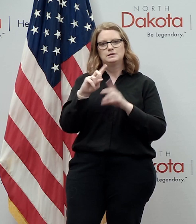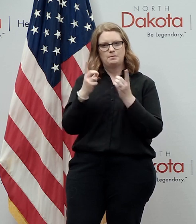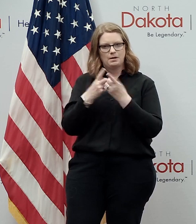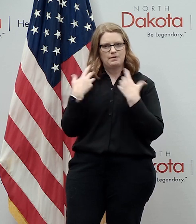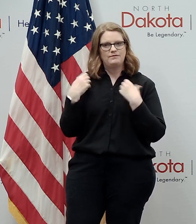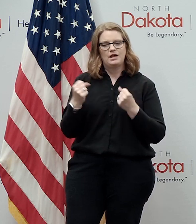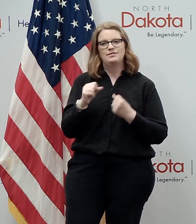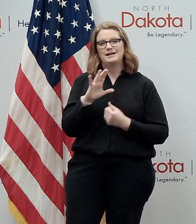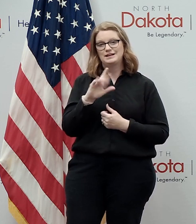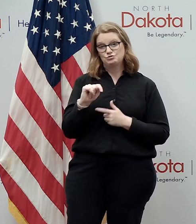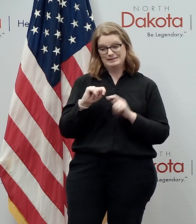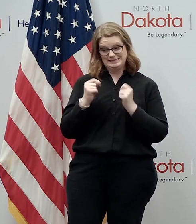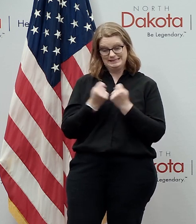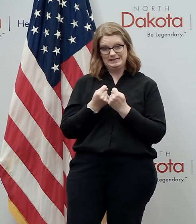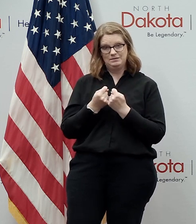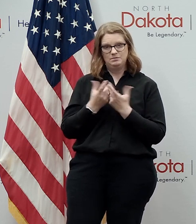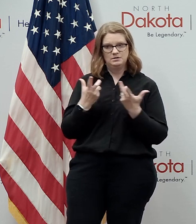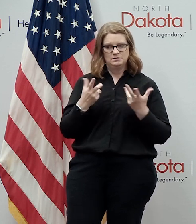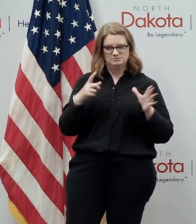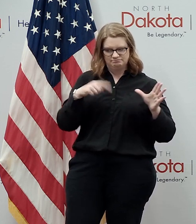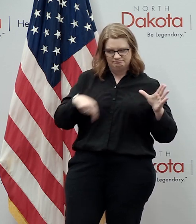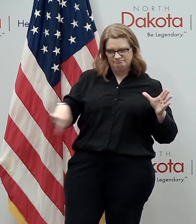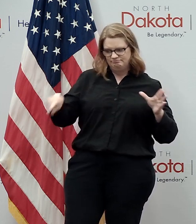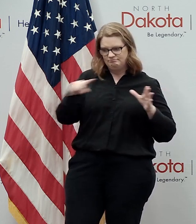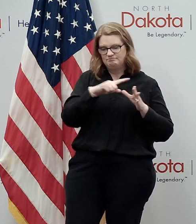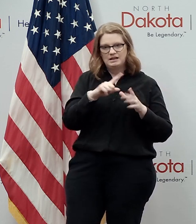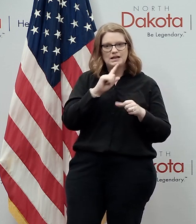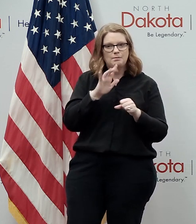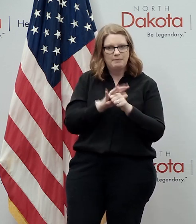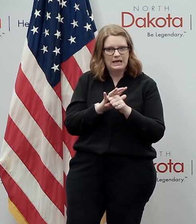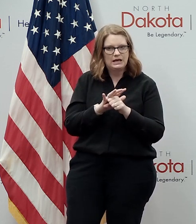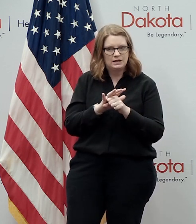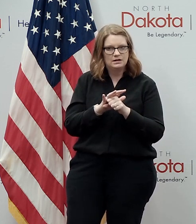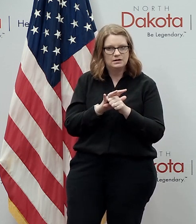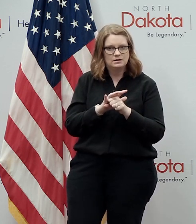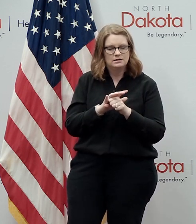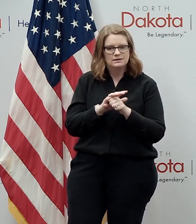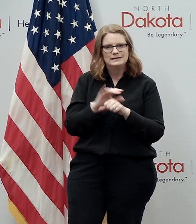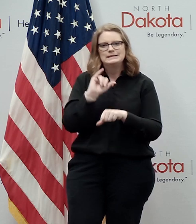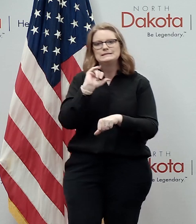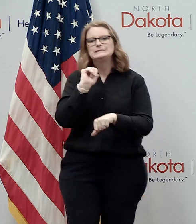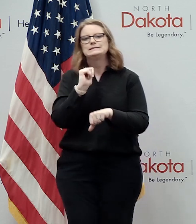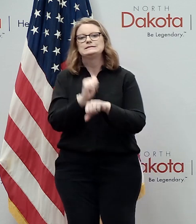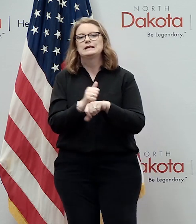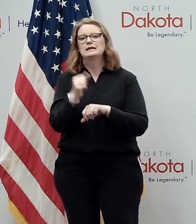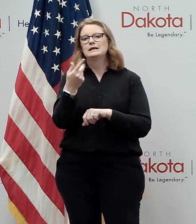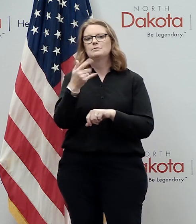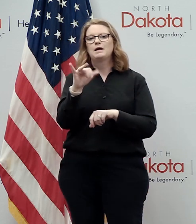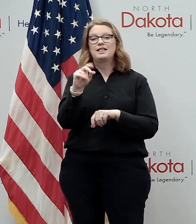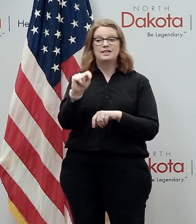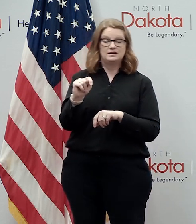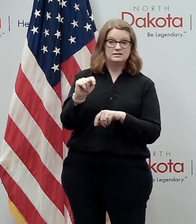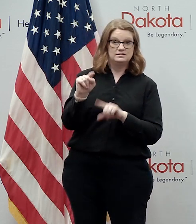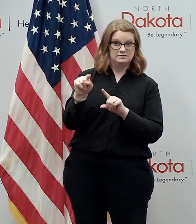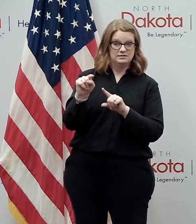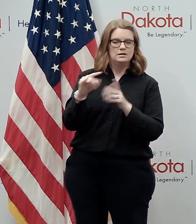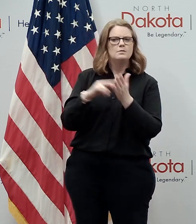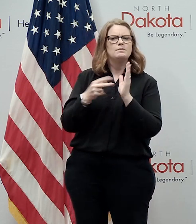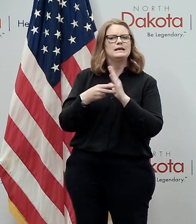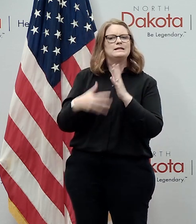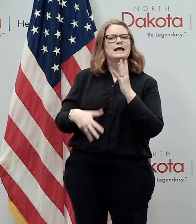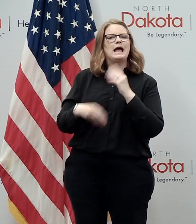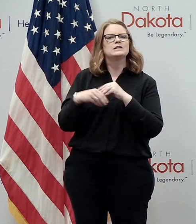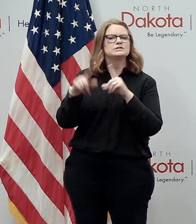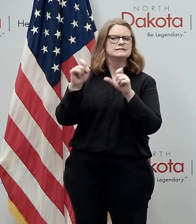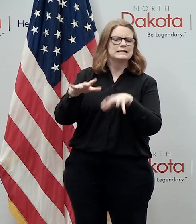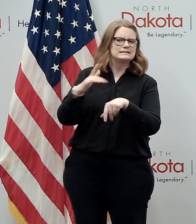tracing team are all committed uh to also working on a pilot to take the extra testing capacity which we have uh